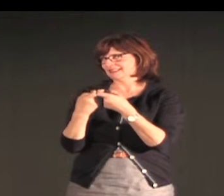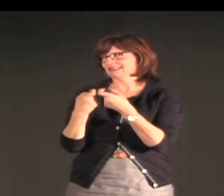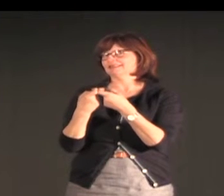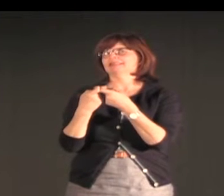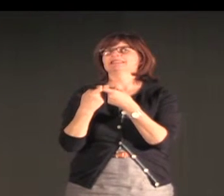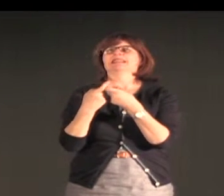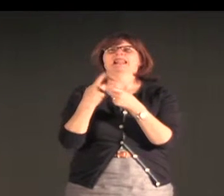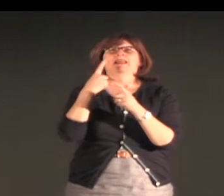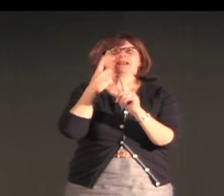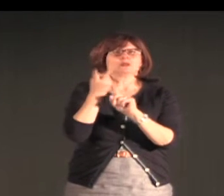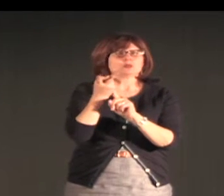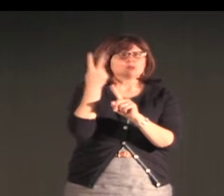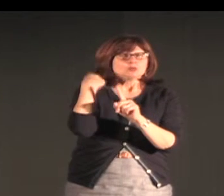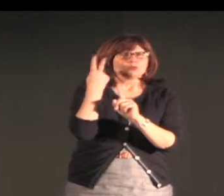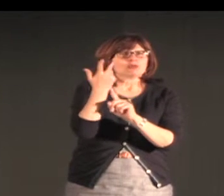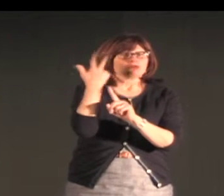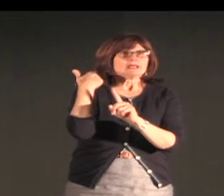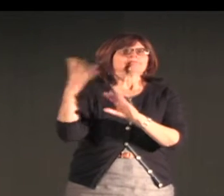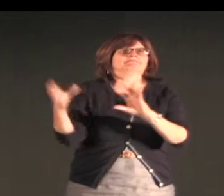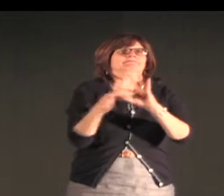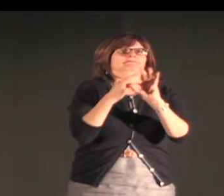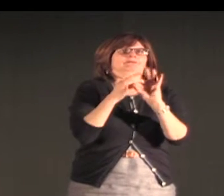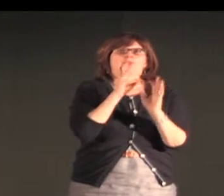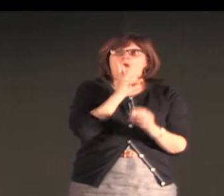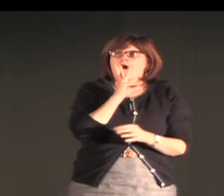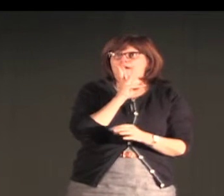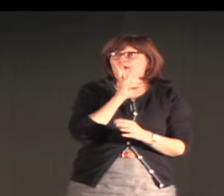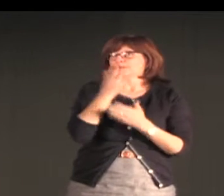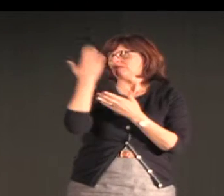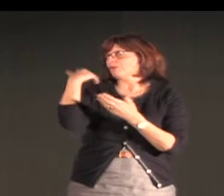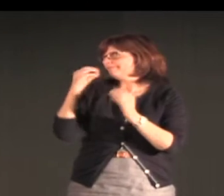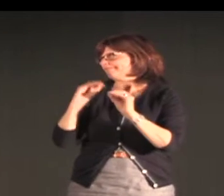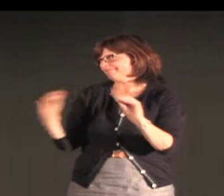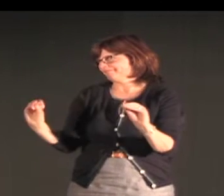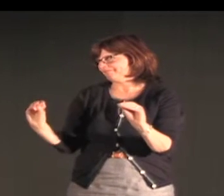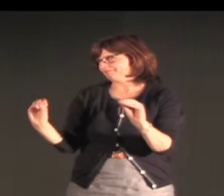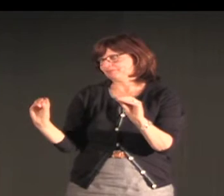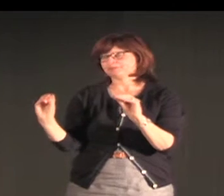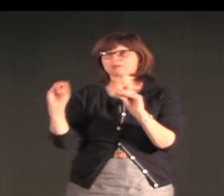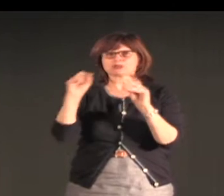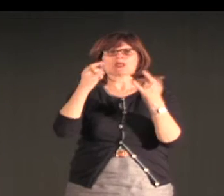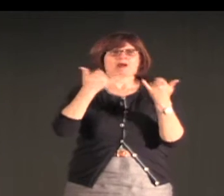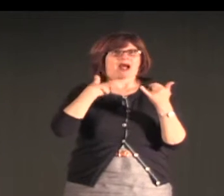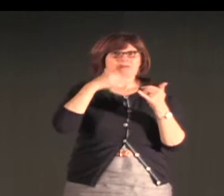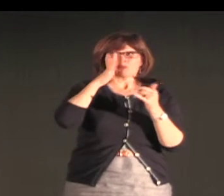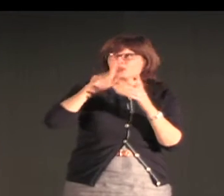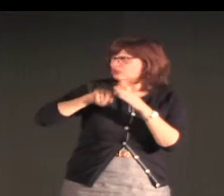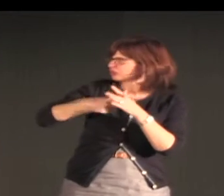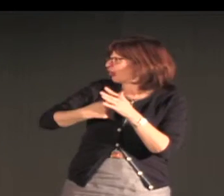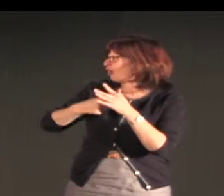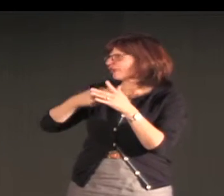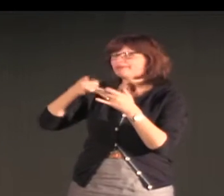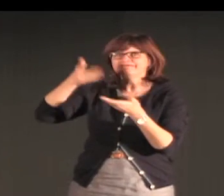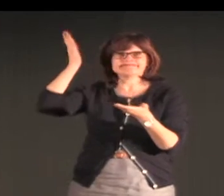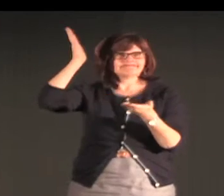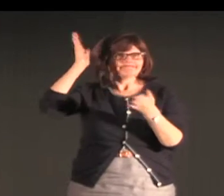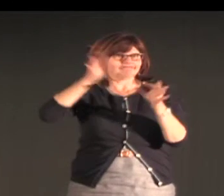have electricity in today's world, but they didn't. They had water that was actually just connected a few years ago.